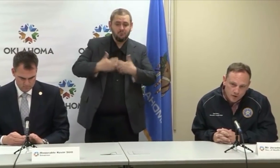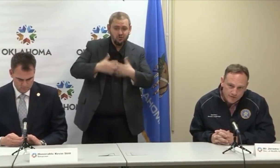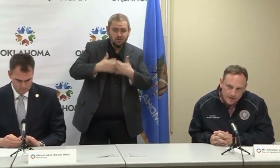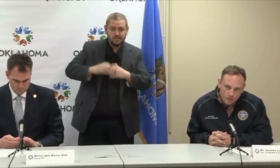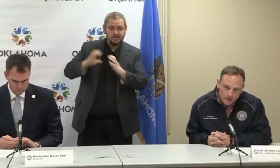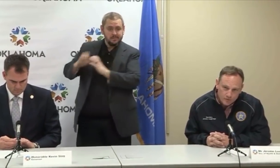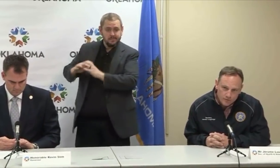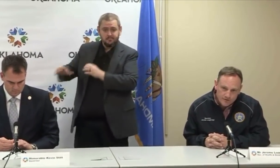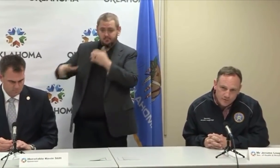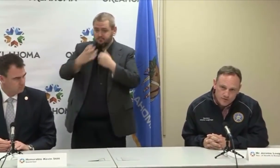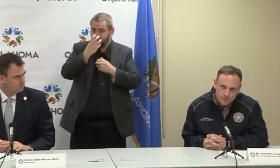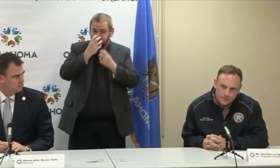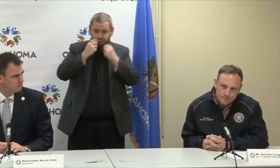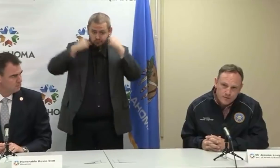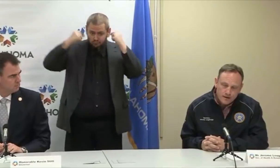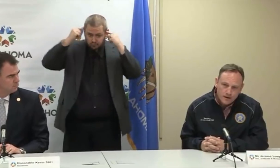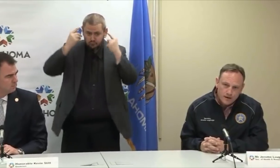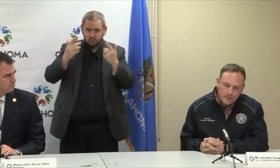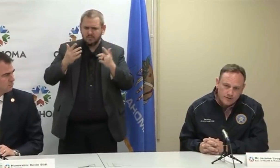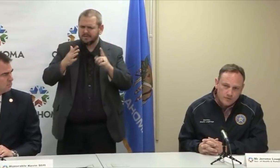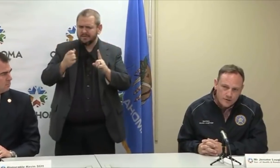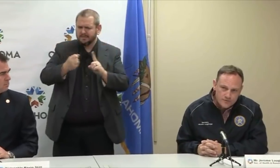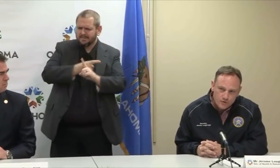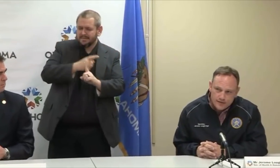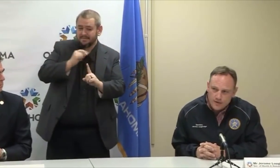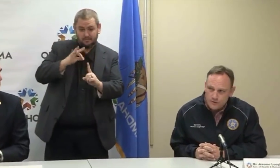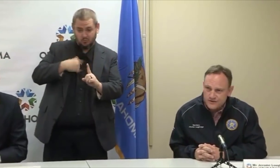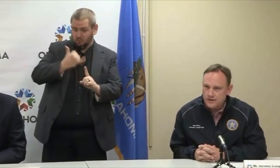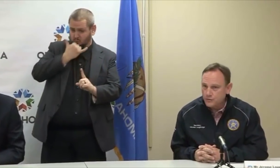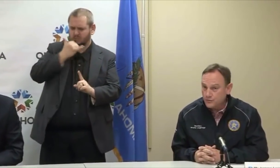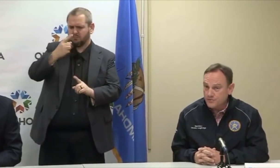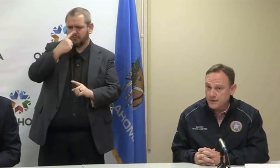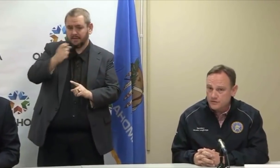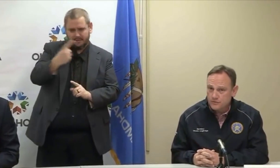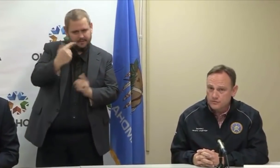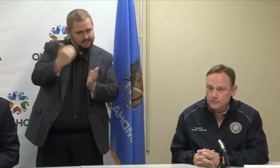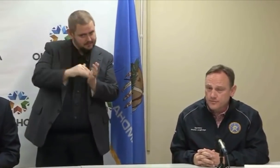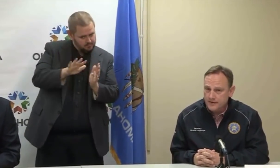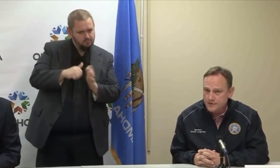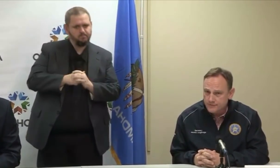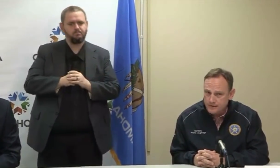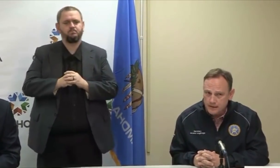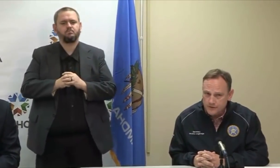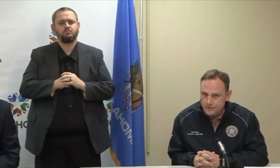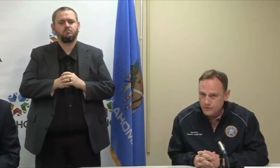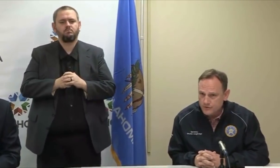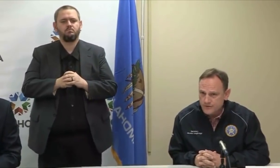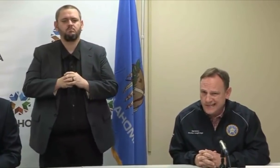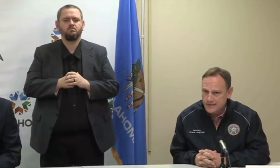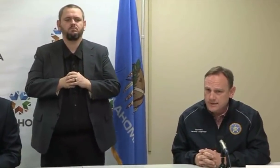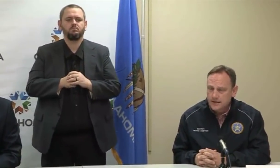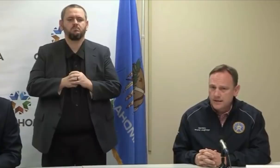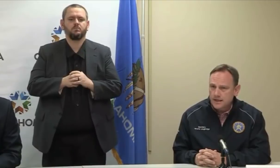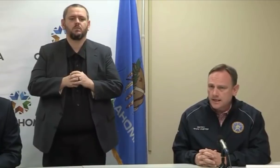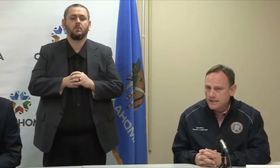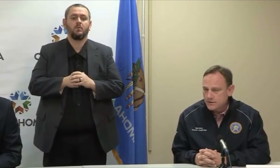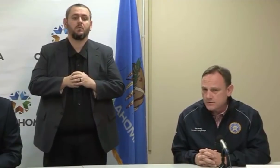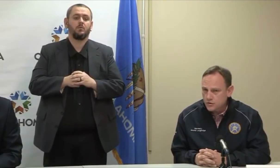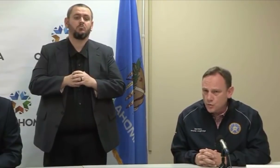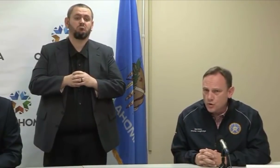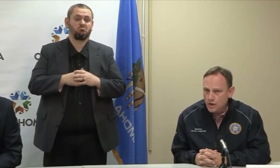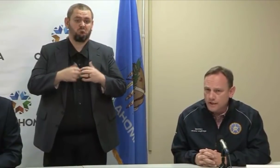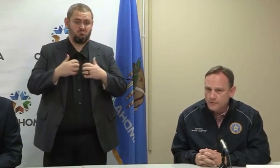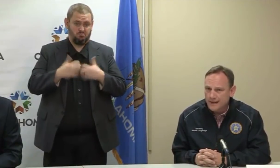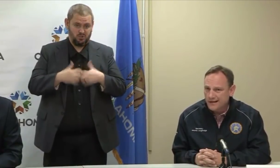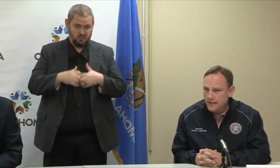hit the mark on that, we'll have you repeat the question. But I believe the question was, how do we sit with respect to capacity on ventilators? So the state has